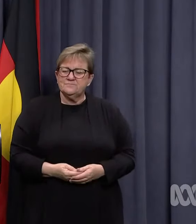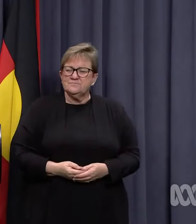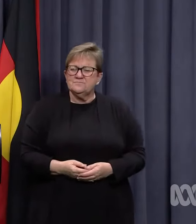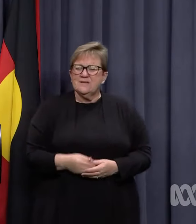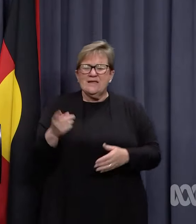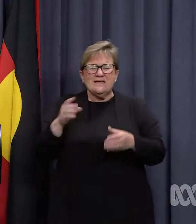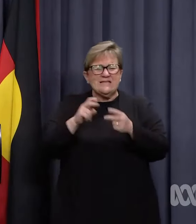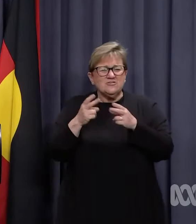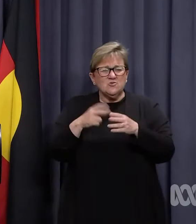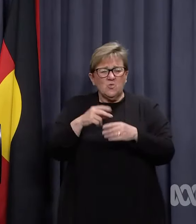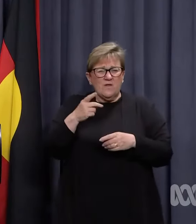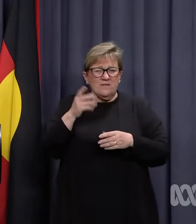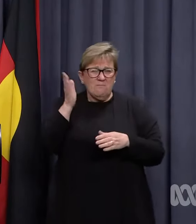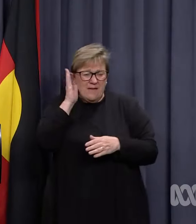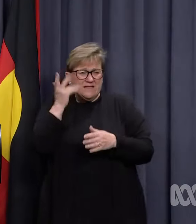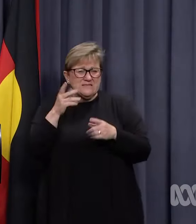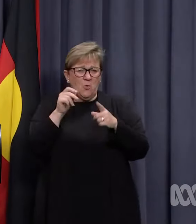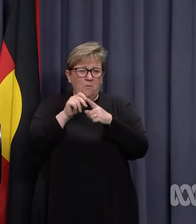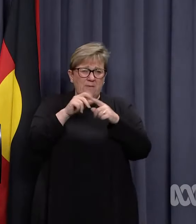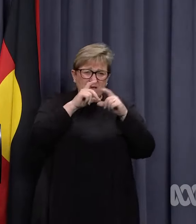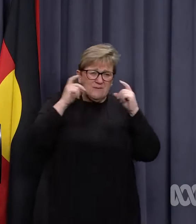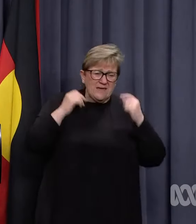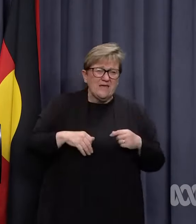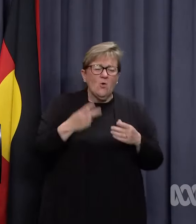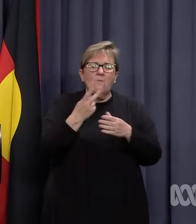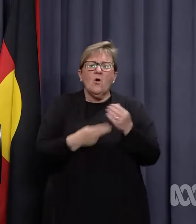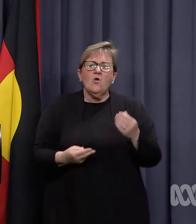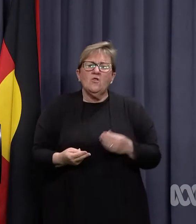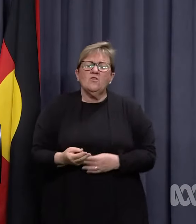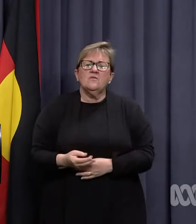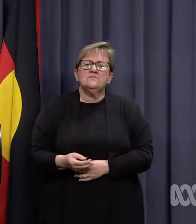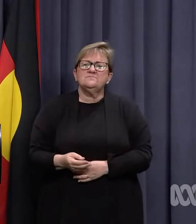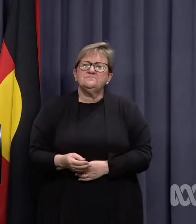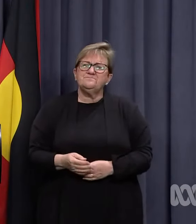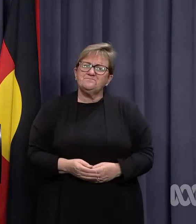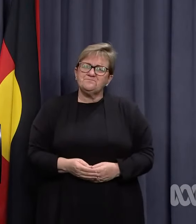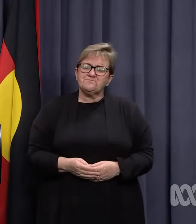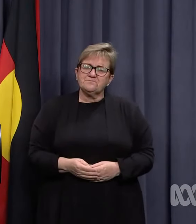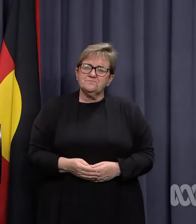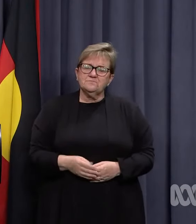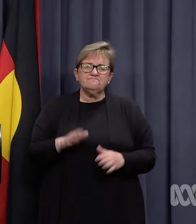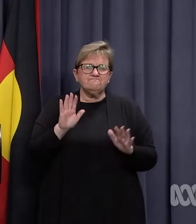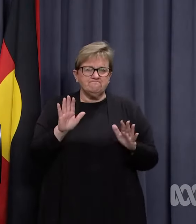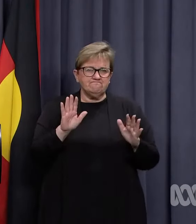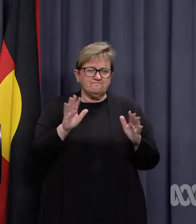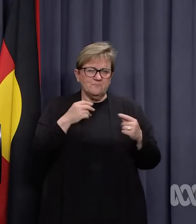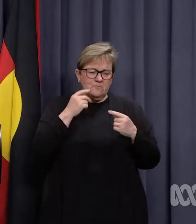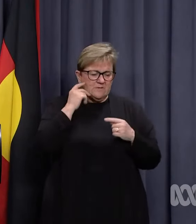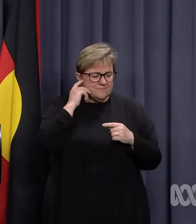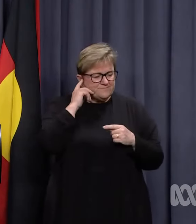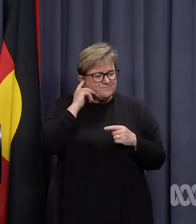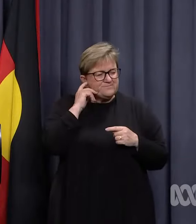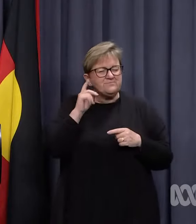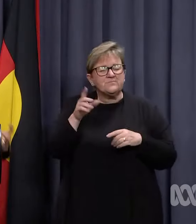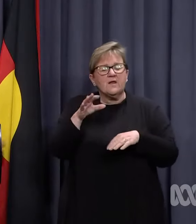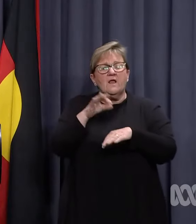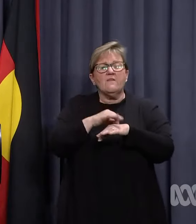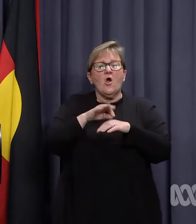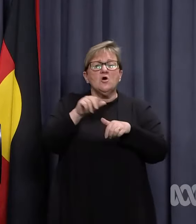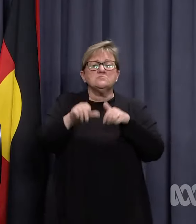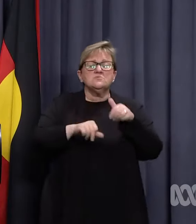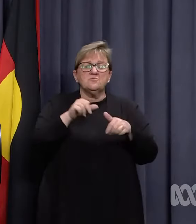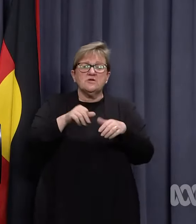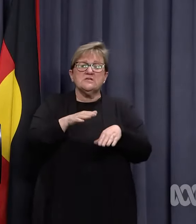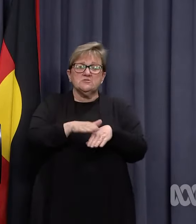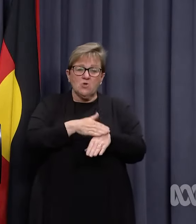with beds or PPE or both? Well, it's an issue... Let me start that again. The hospital processes slow